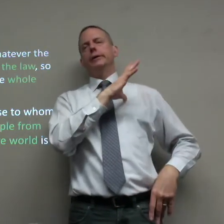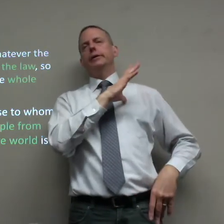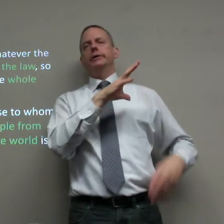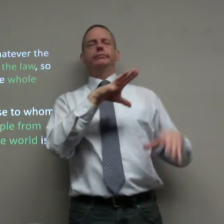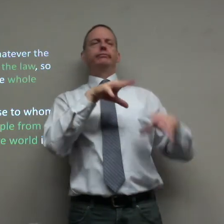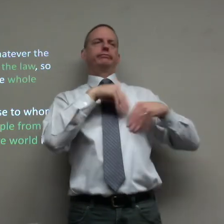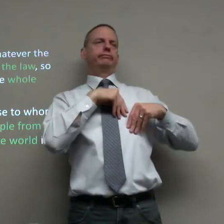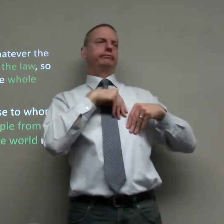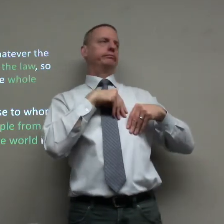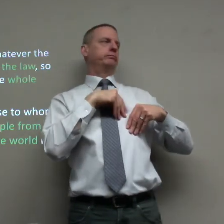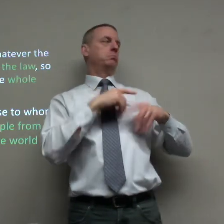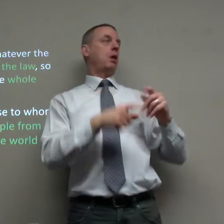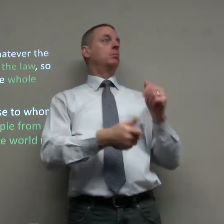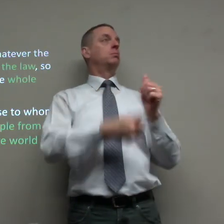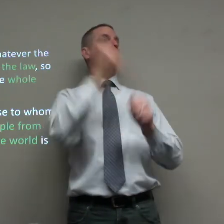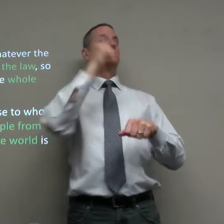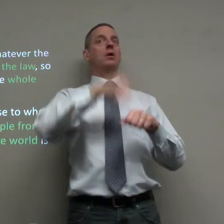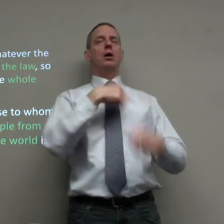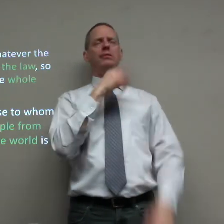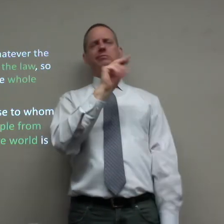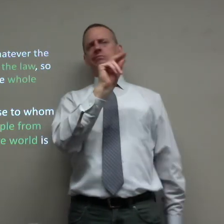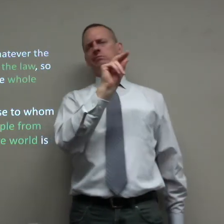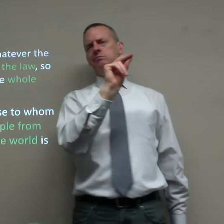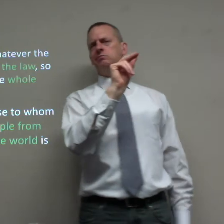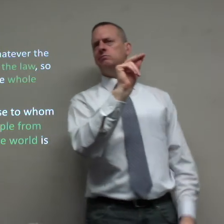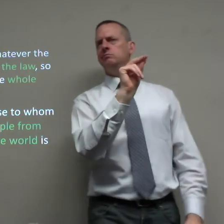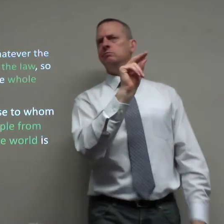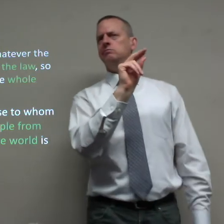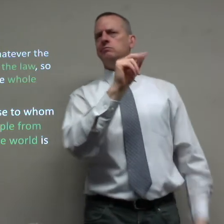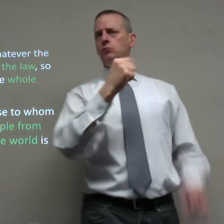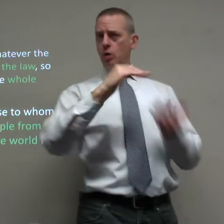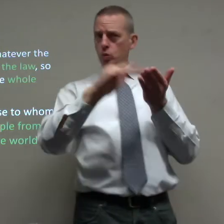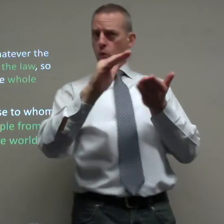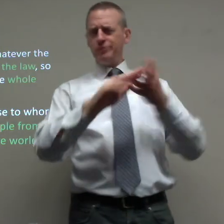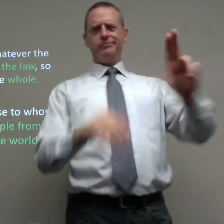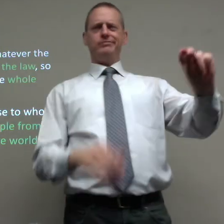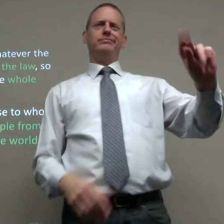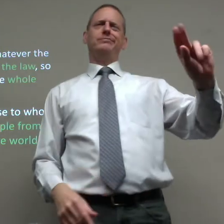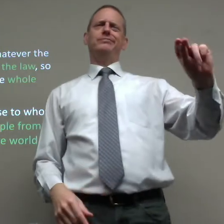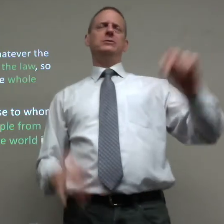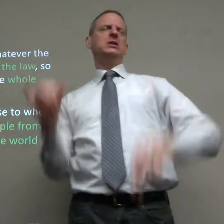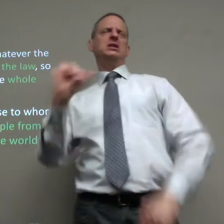once in a while I'll say no I'll say okay I'll accept it but most of the time it's no if there's no excuse